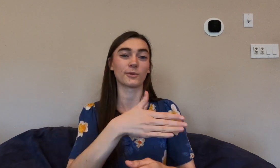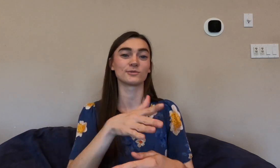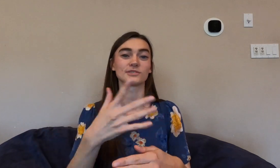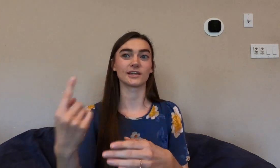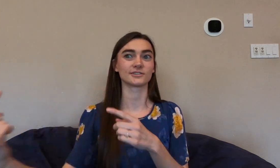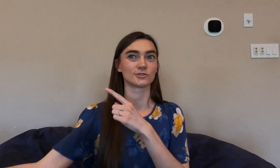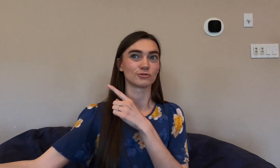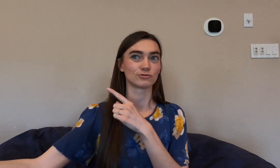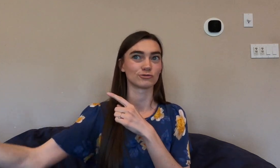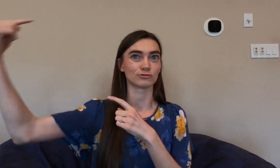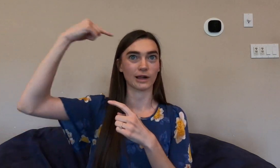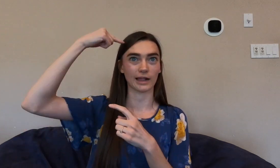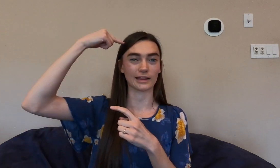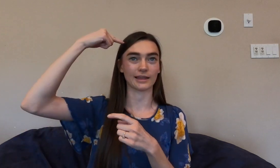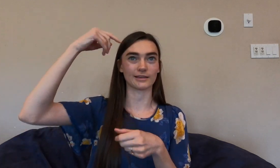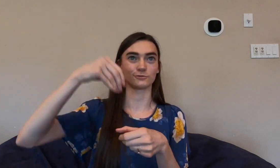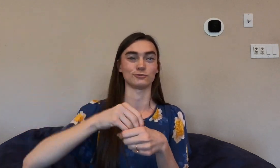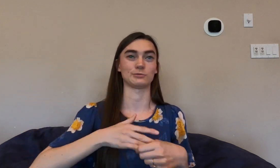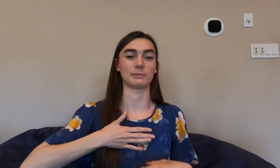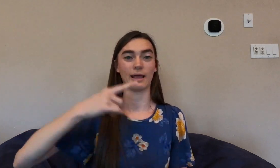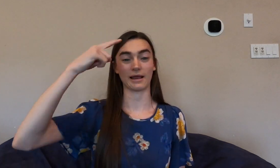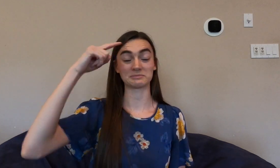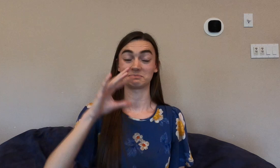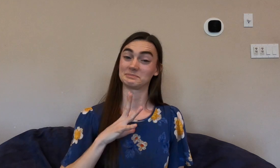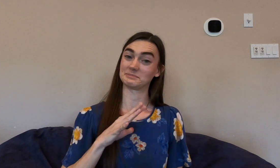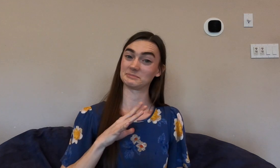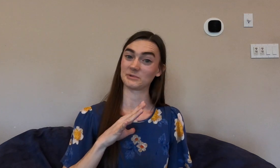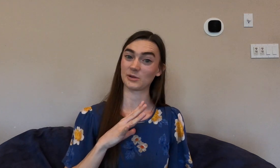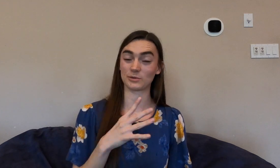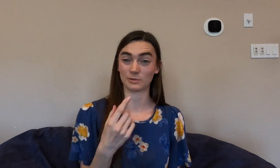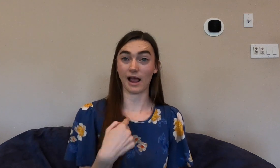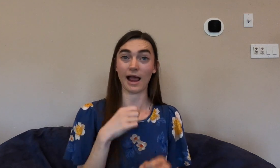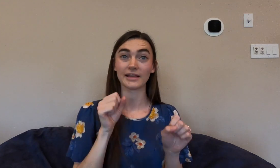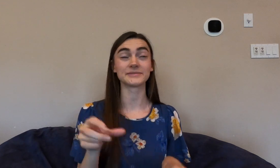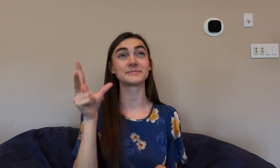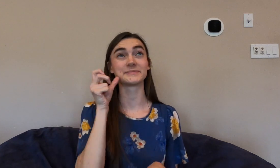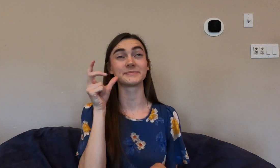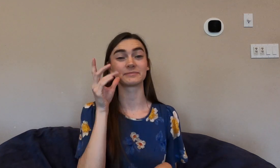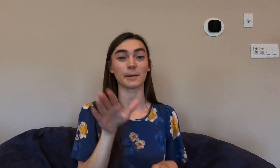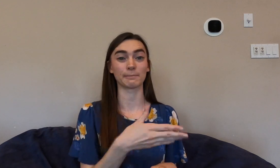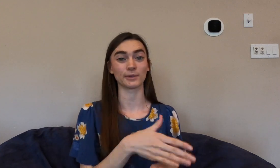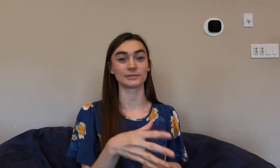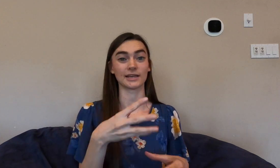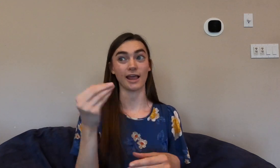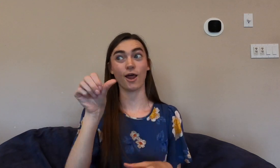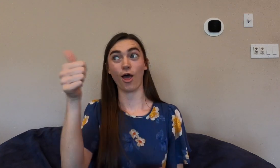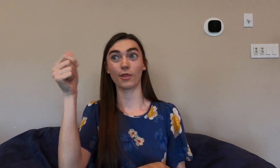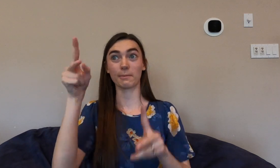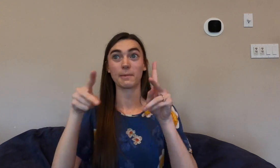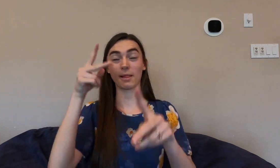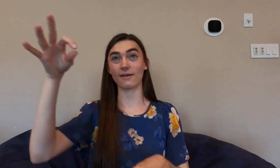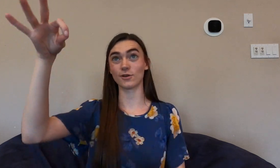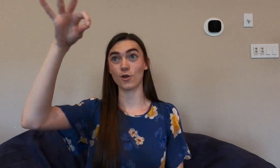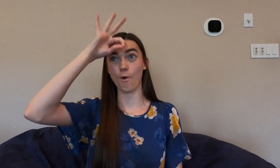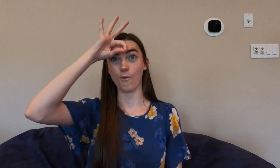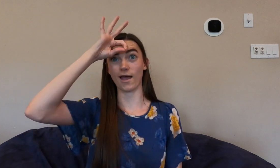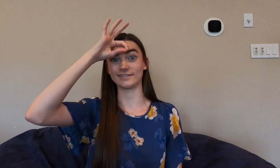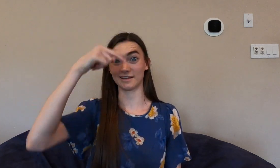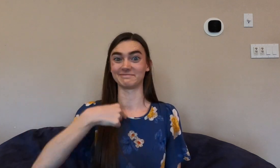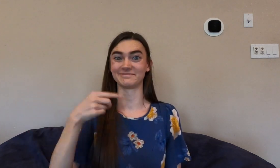phone so I can hear the music directly in my head which is pretty cool. I can listen to music and other people have no